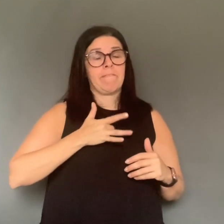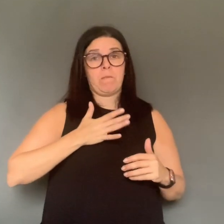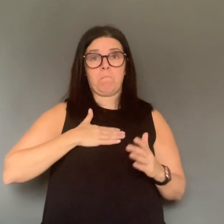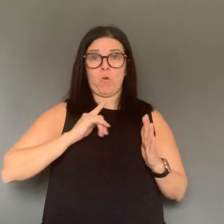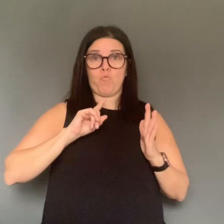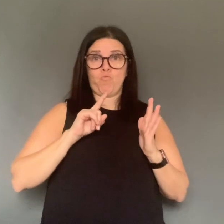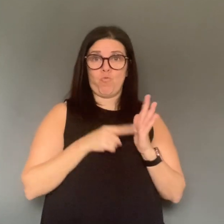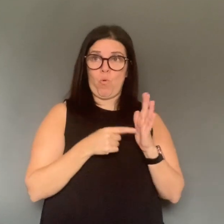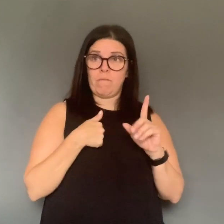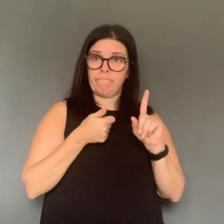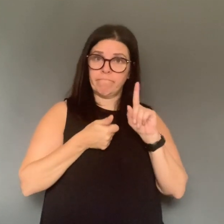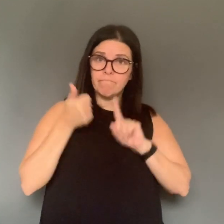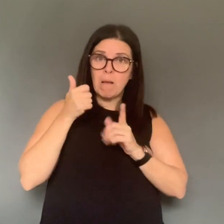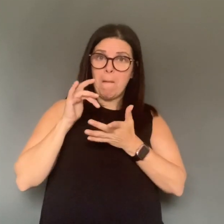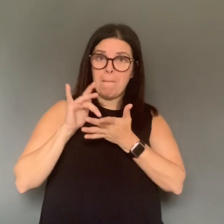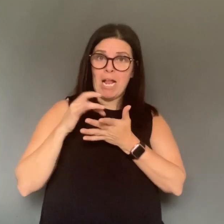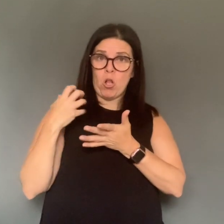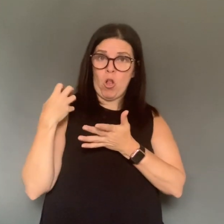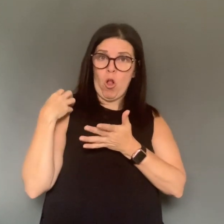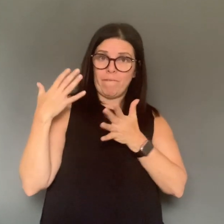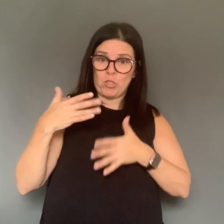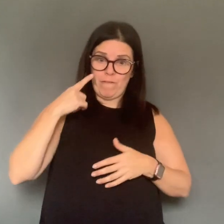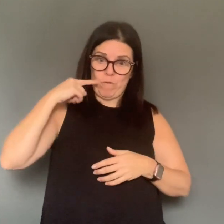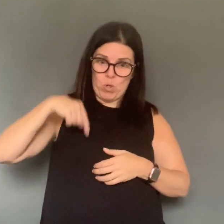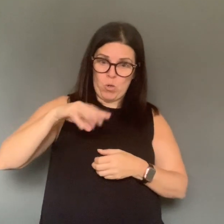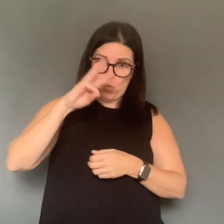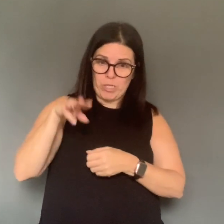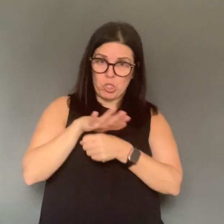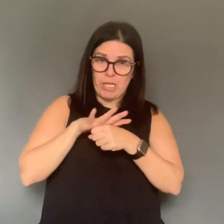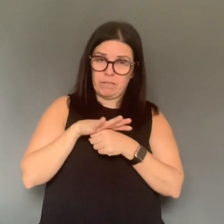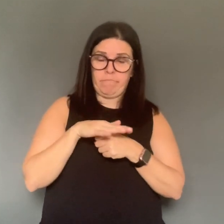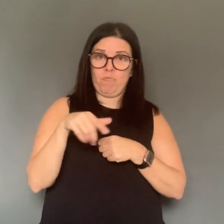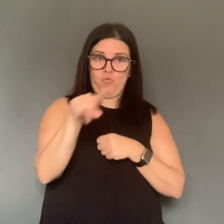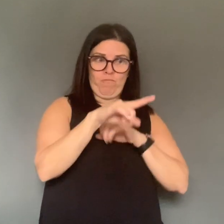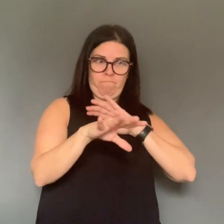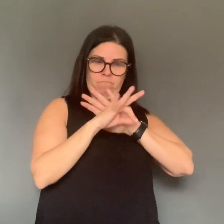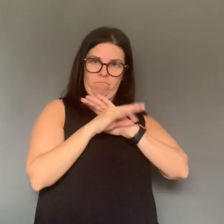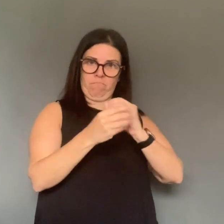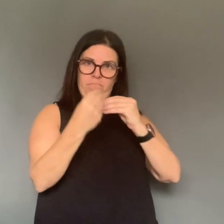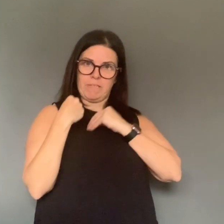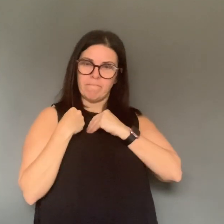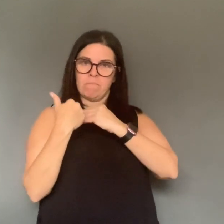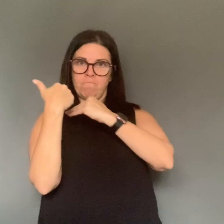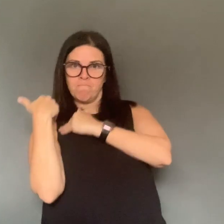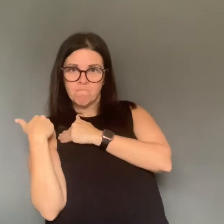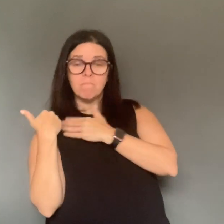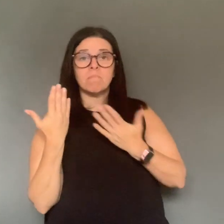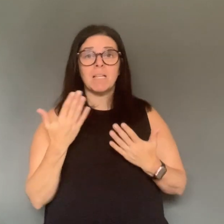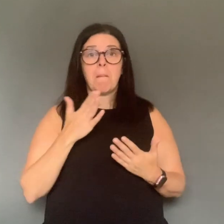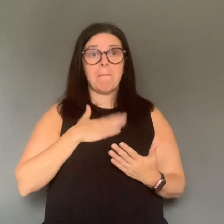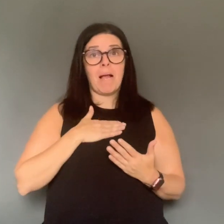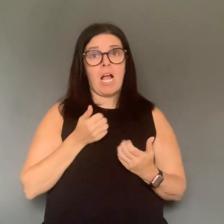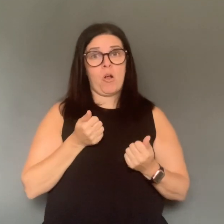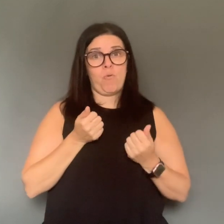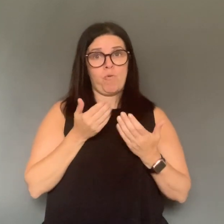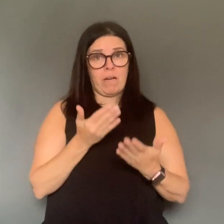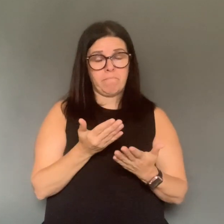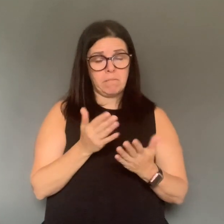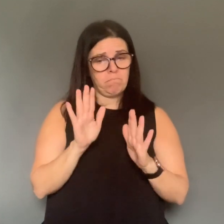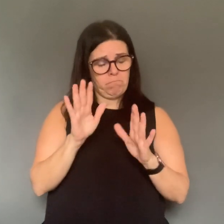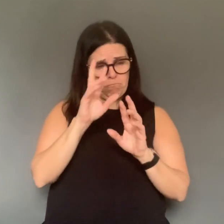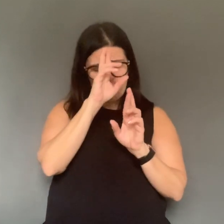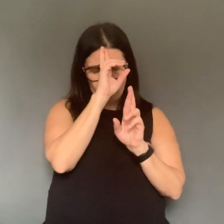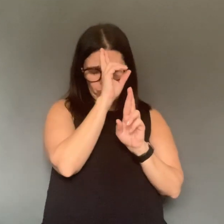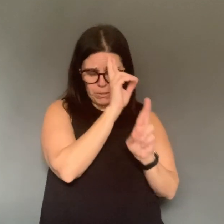is to my community, as respectful and as concerned I am about the spread of COVID-19 around the